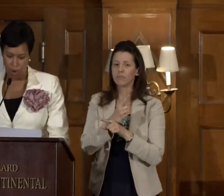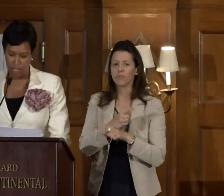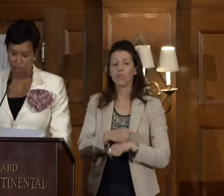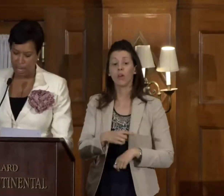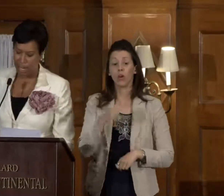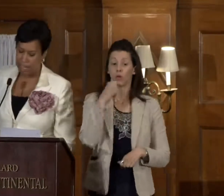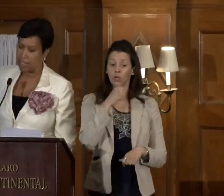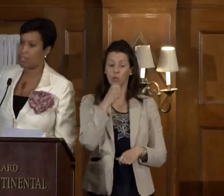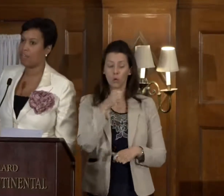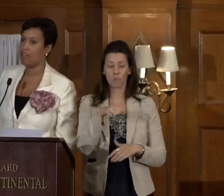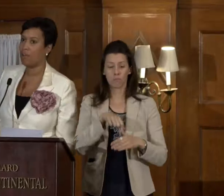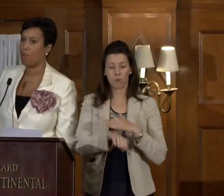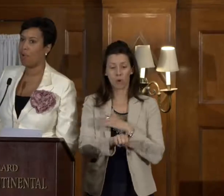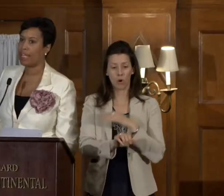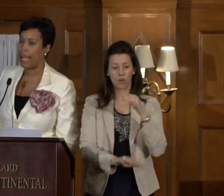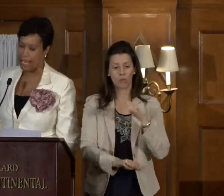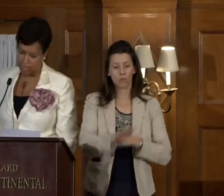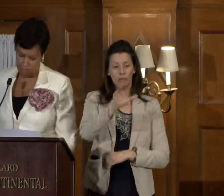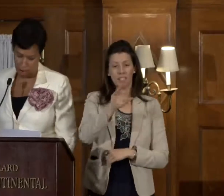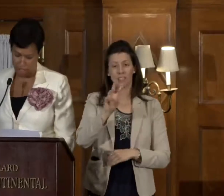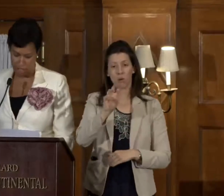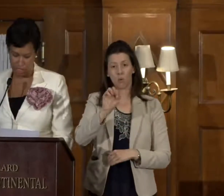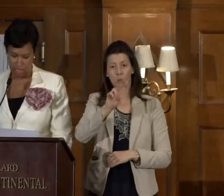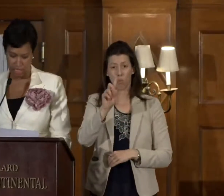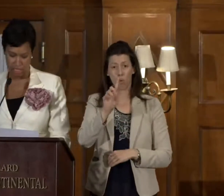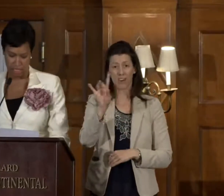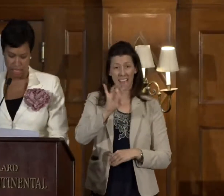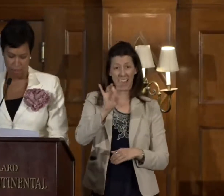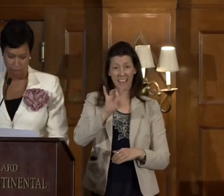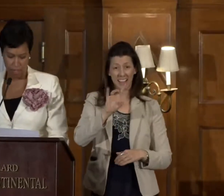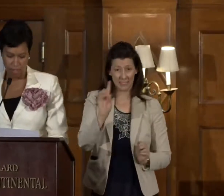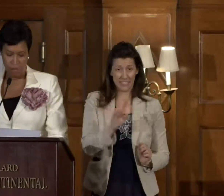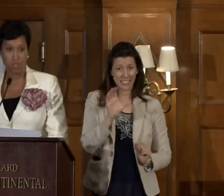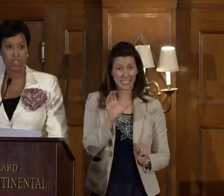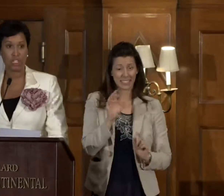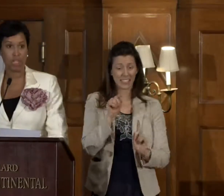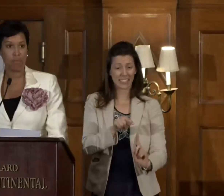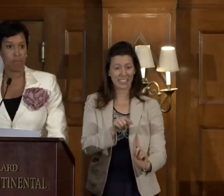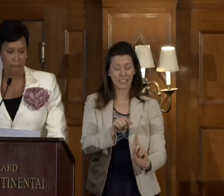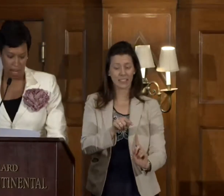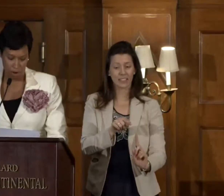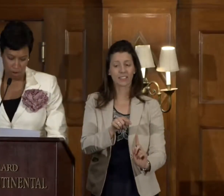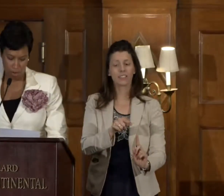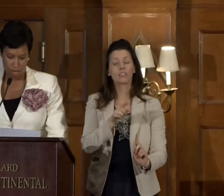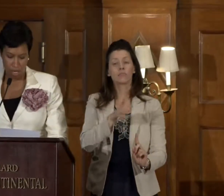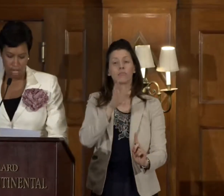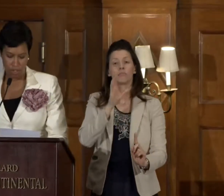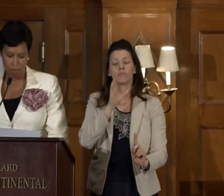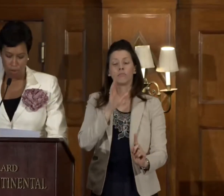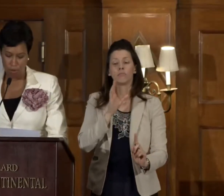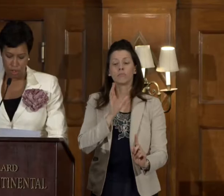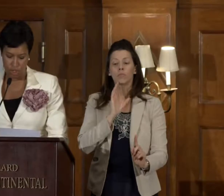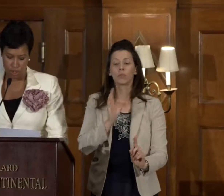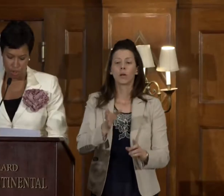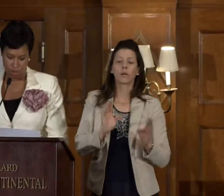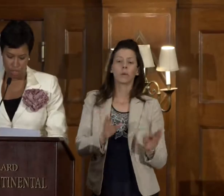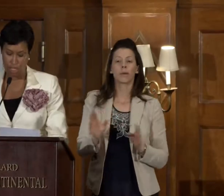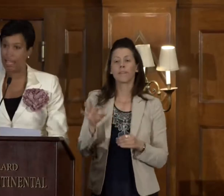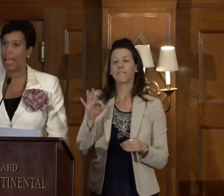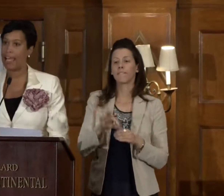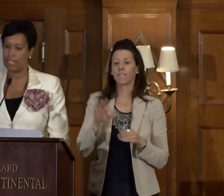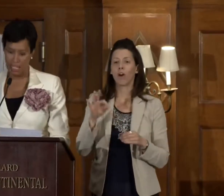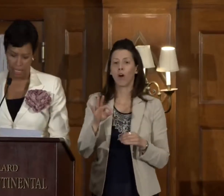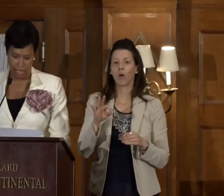girl born and raised in Ward 8 in Washington, D.C., when she prepares to vote when she